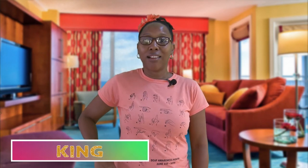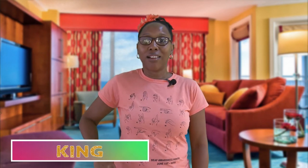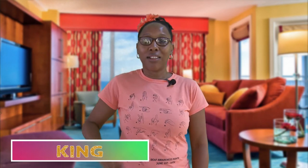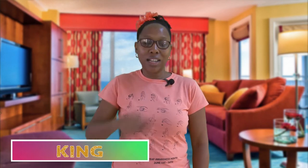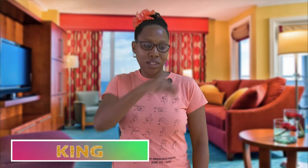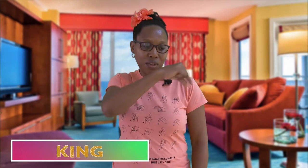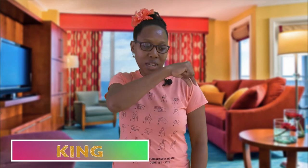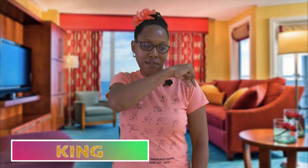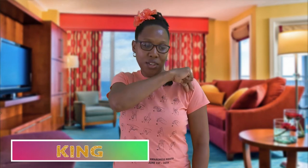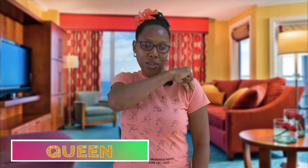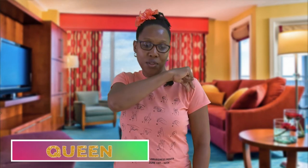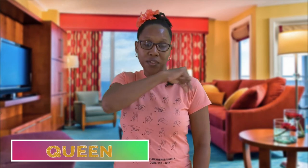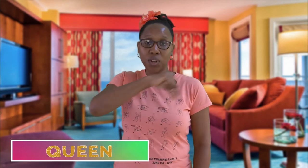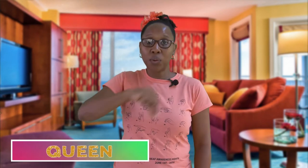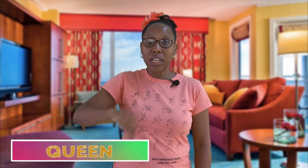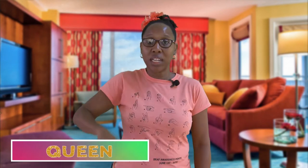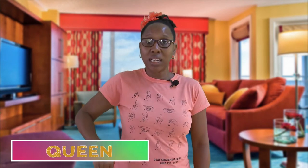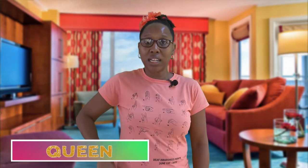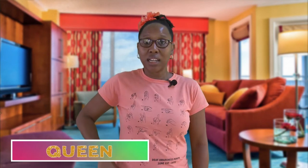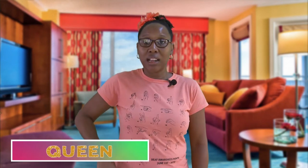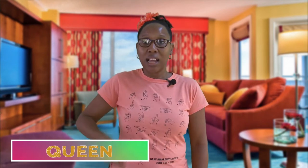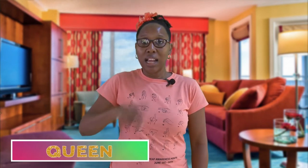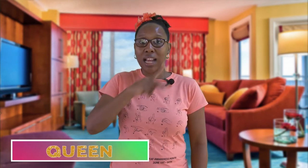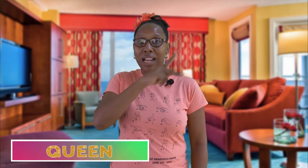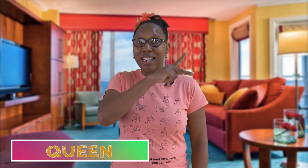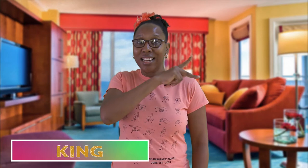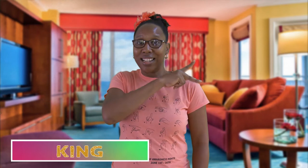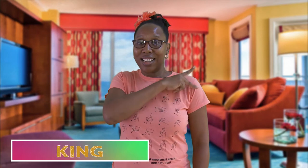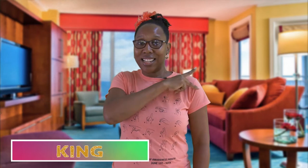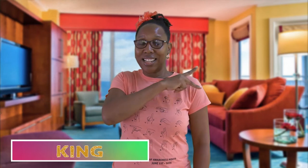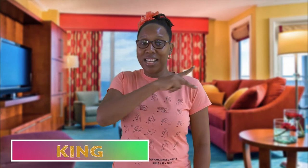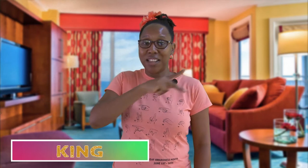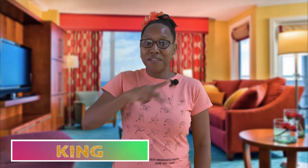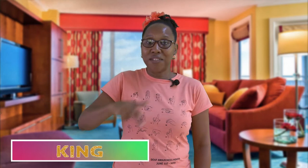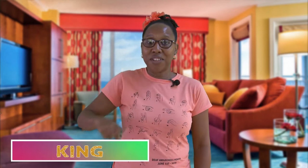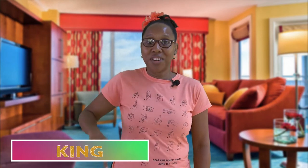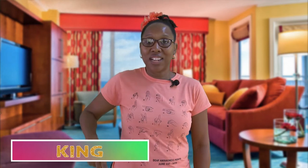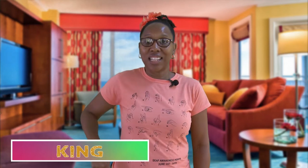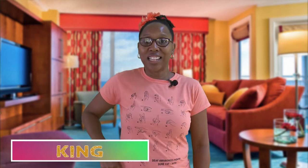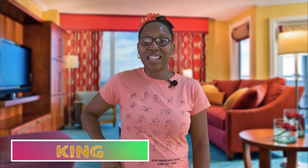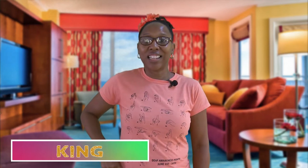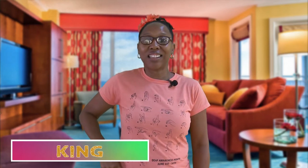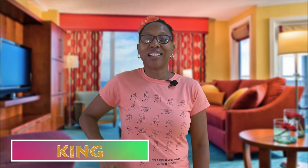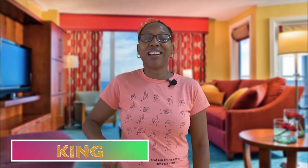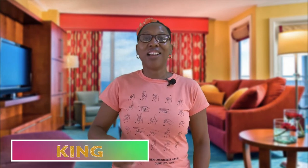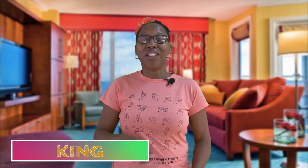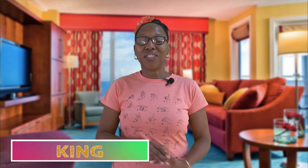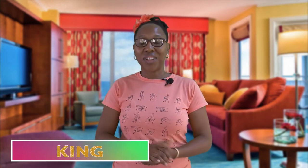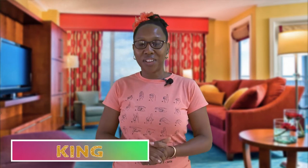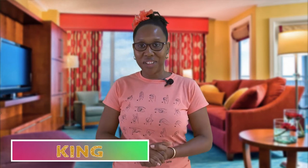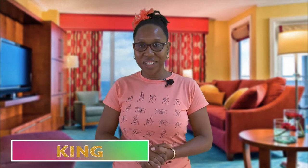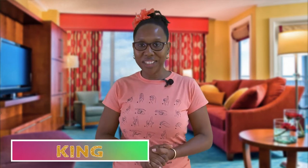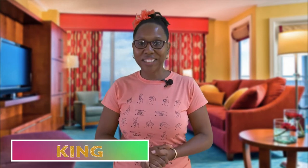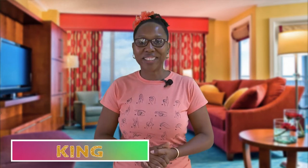you have the q for queen and q for king very good